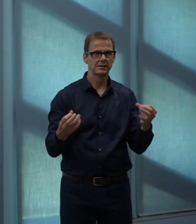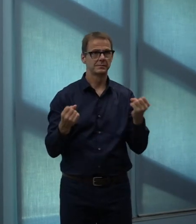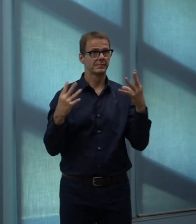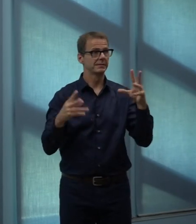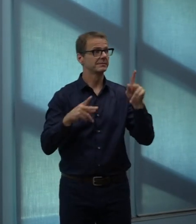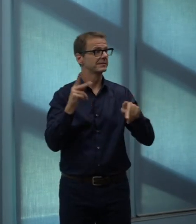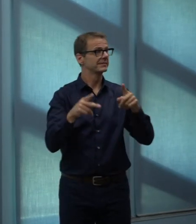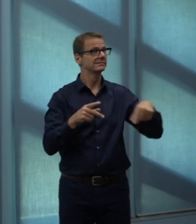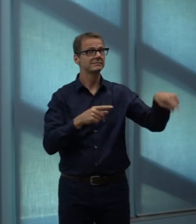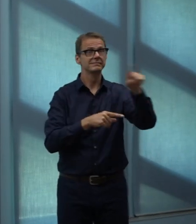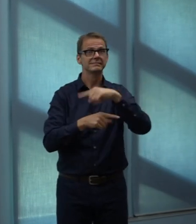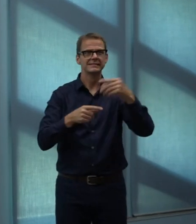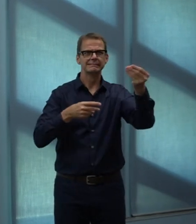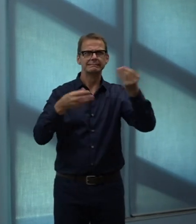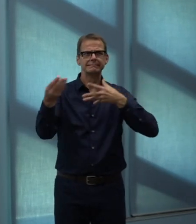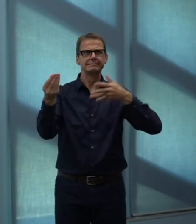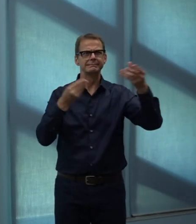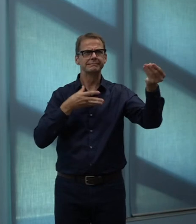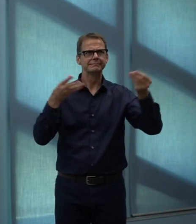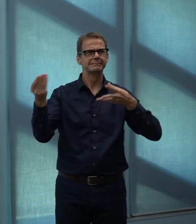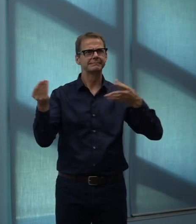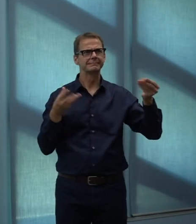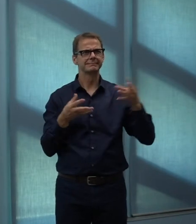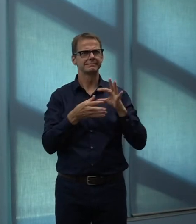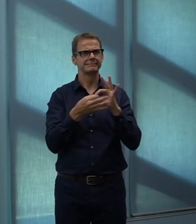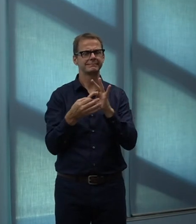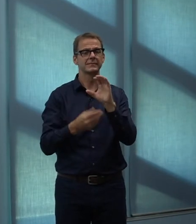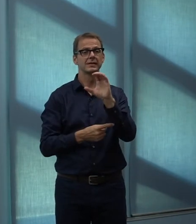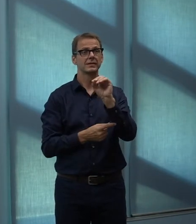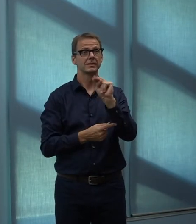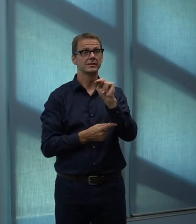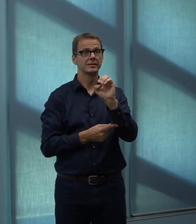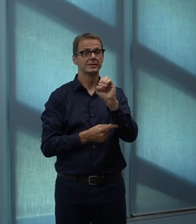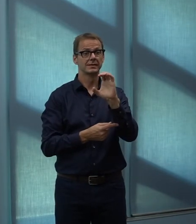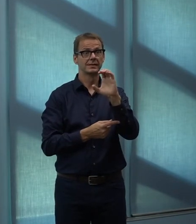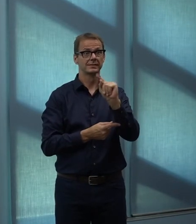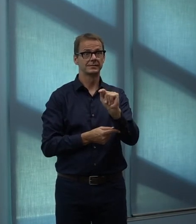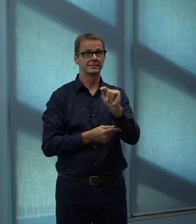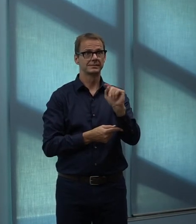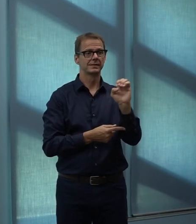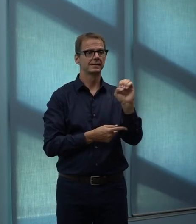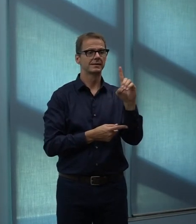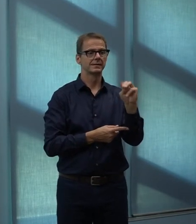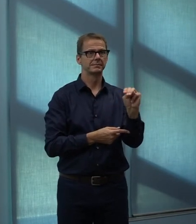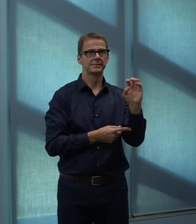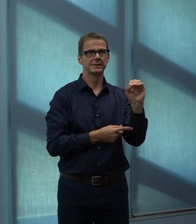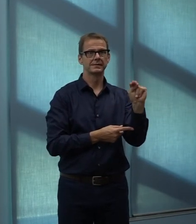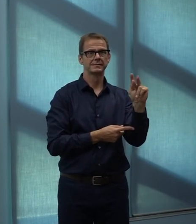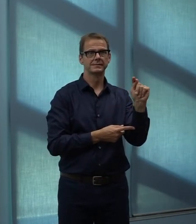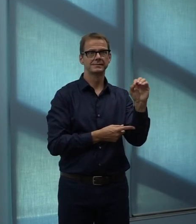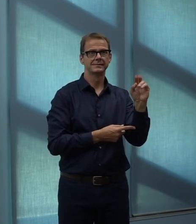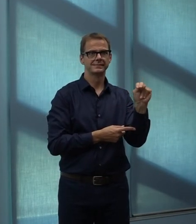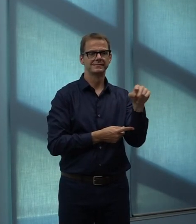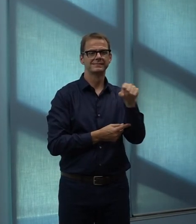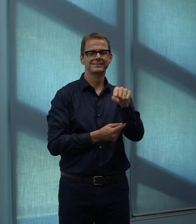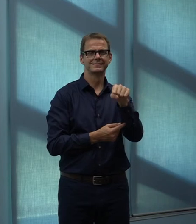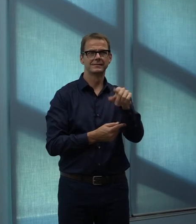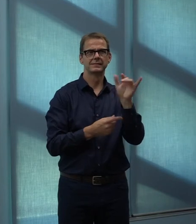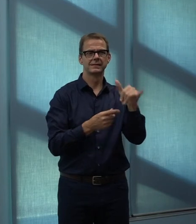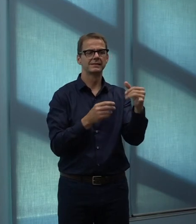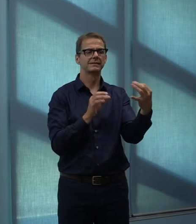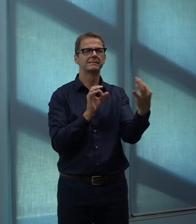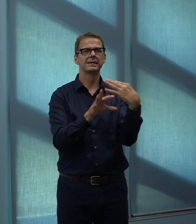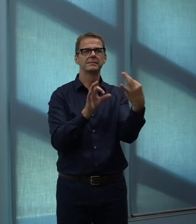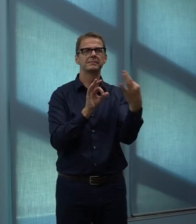2020, developers, businesses and landowners will now be able to choose how much parking on site to